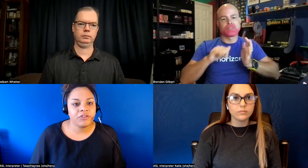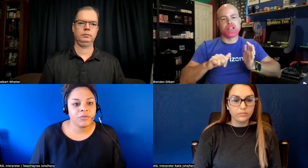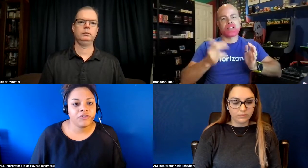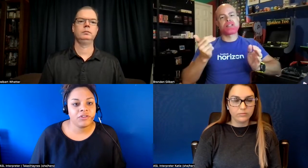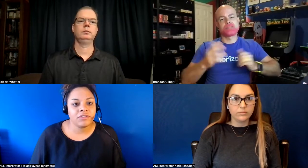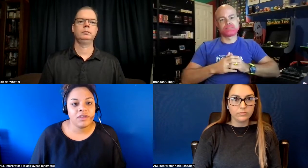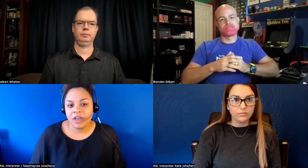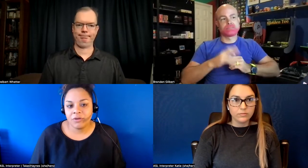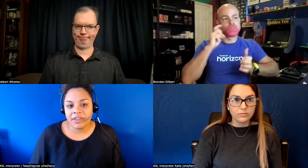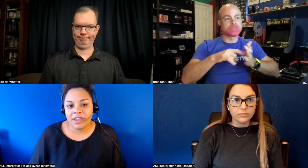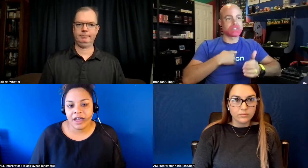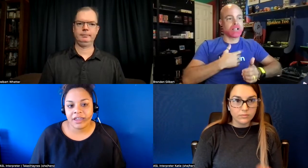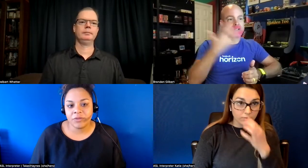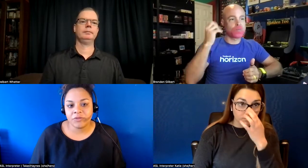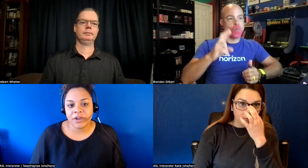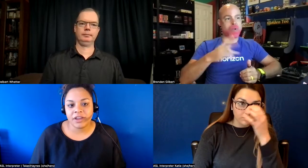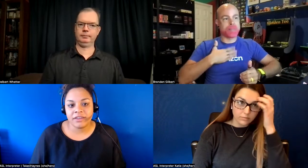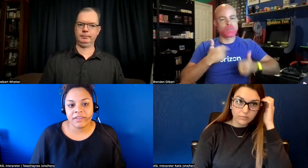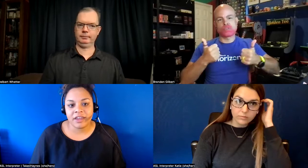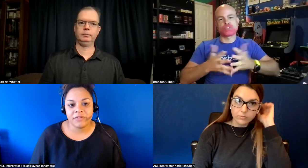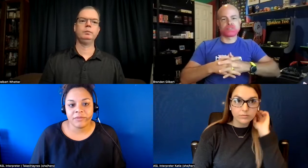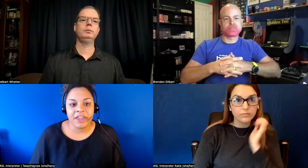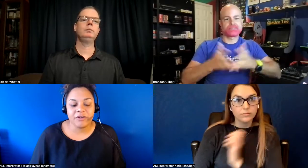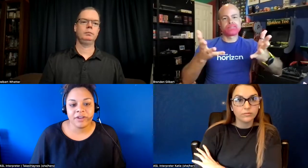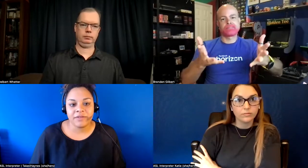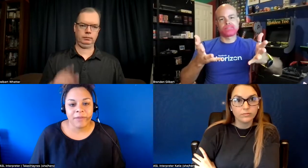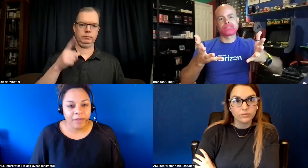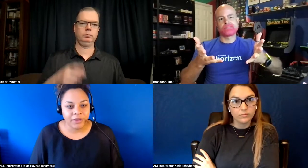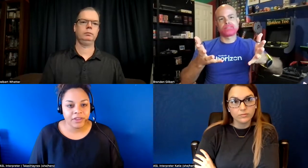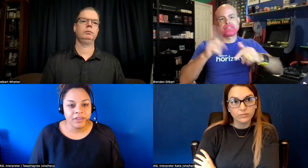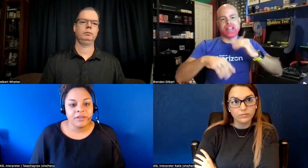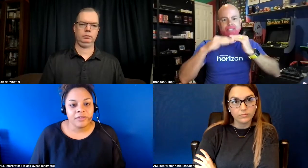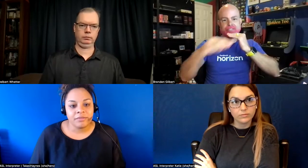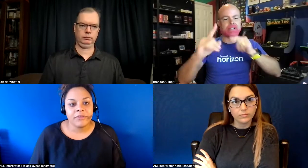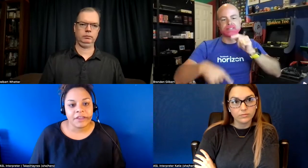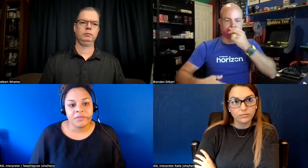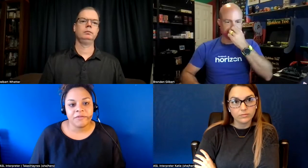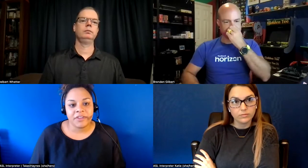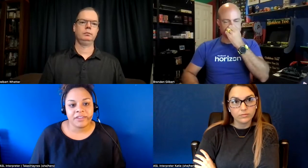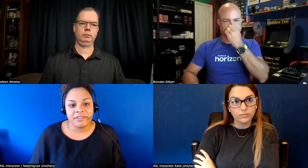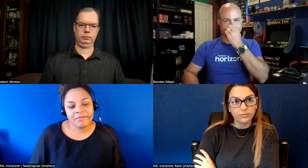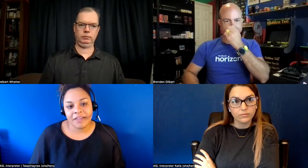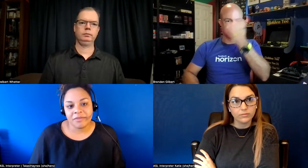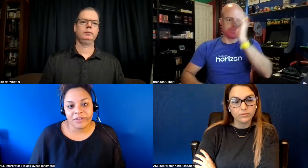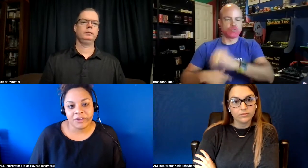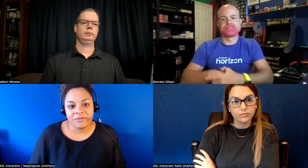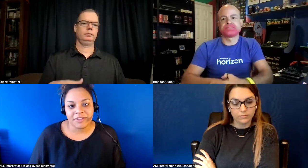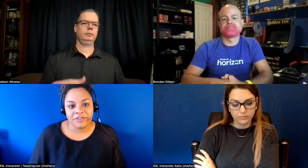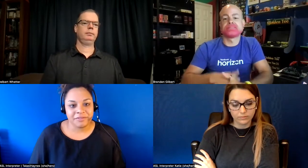expressions how is a i able to recognize that if i'm angry if i'm happy that type of thing that's not something you can really just